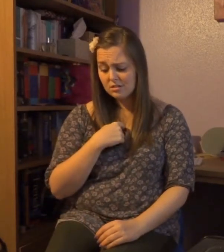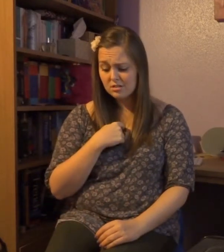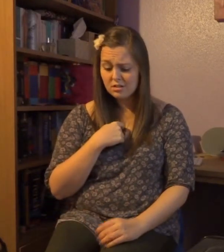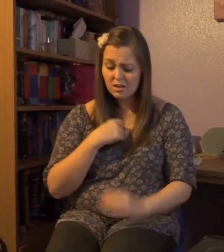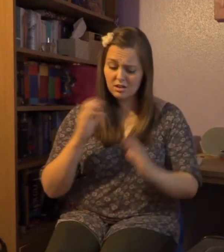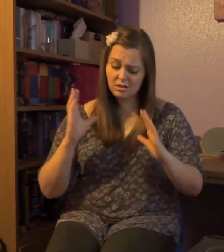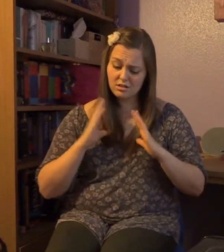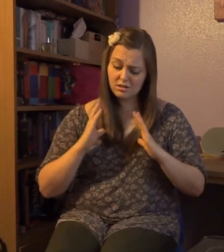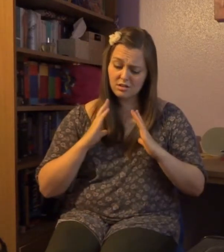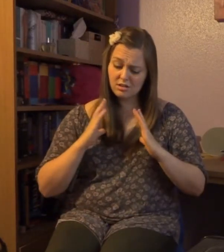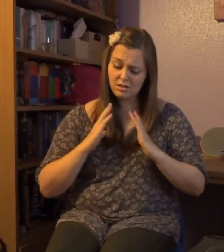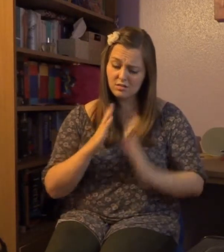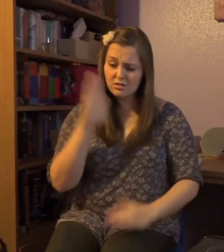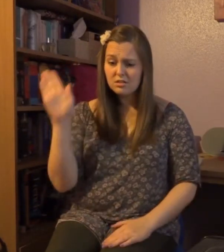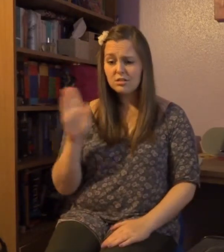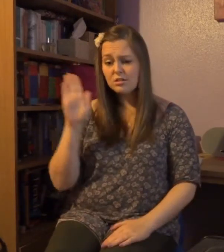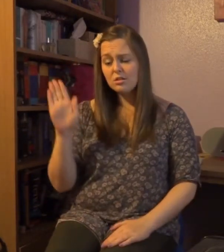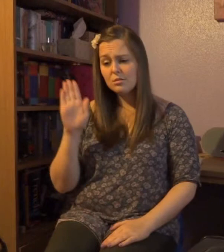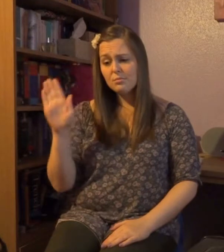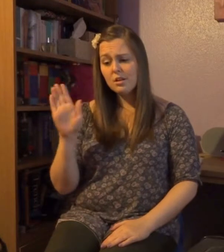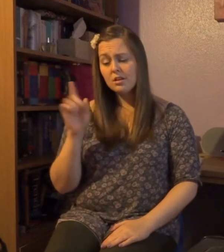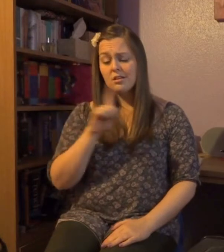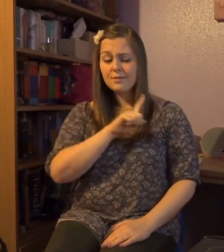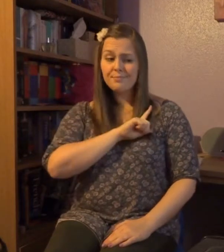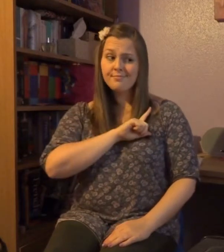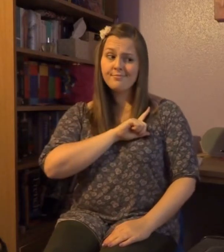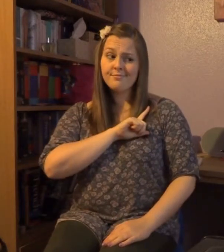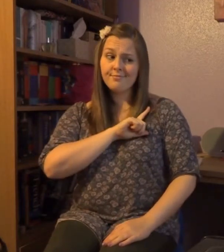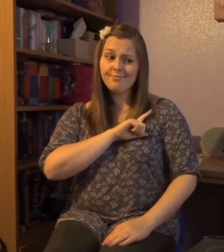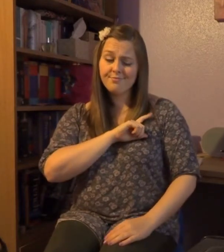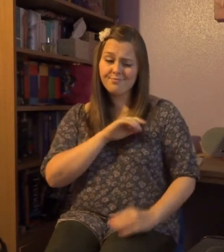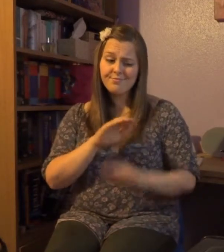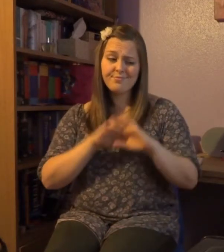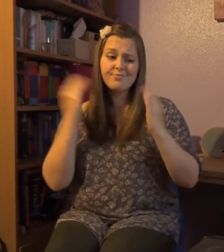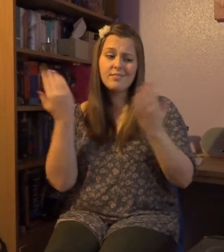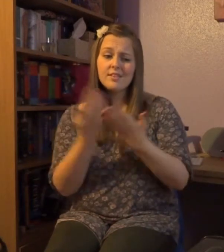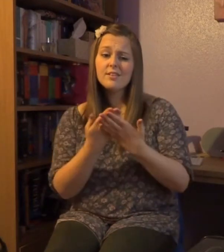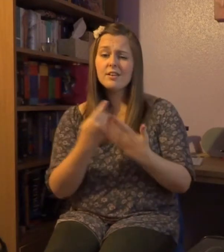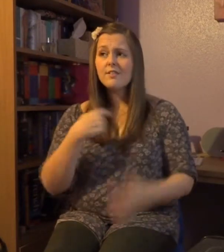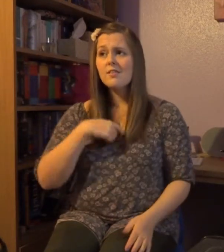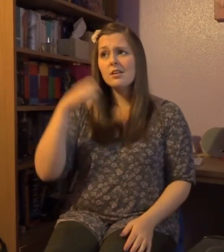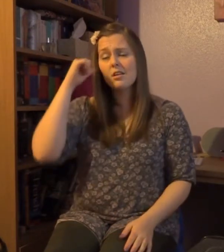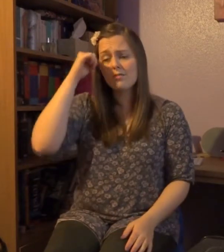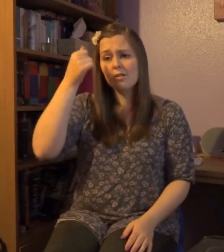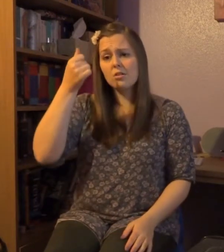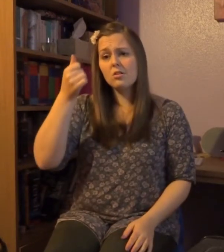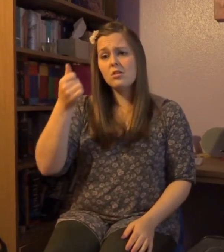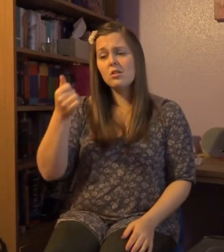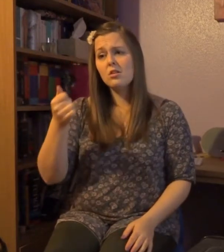Braced myself for the goodbye Cause that's all I've ever known